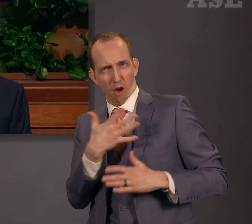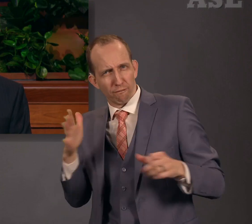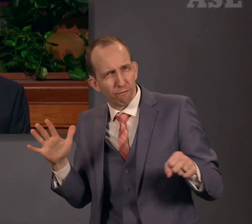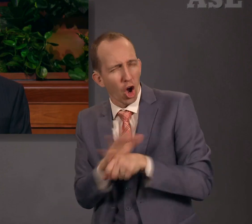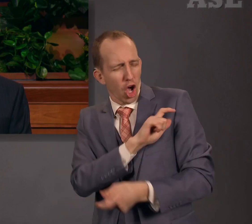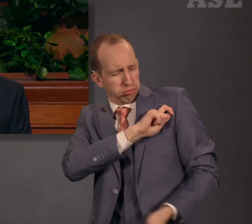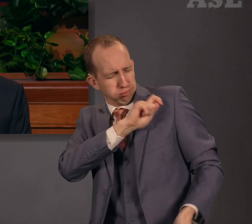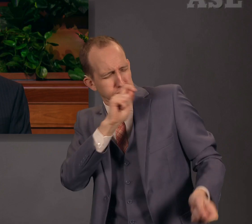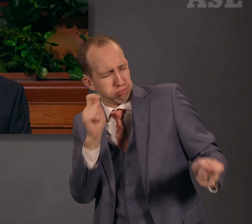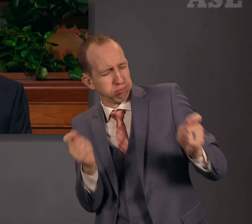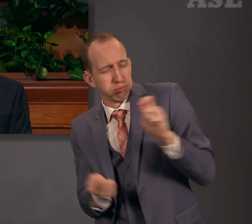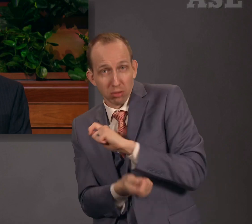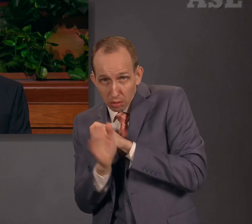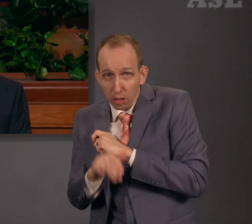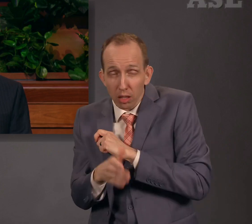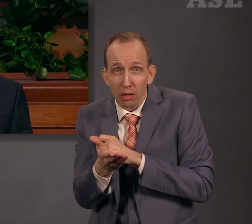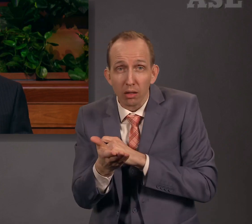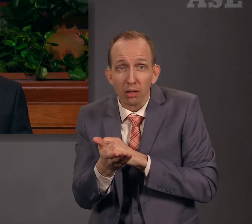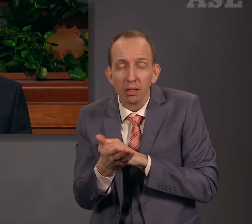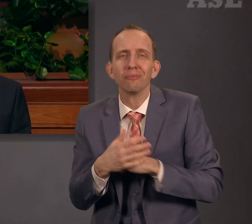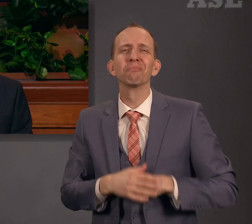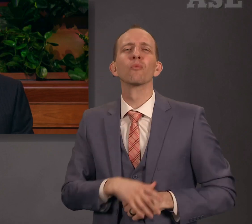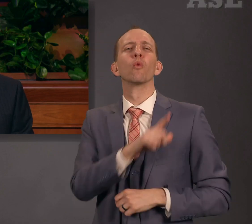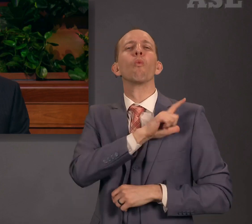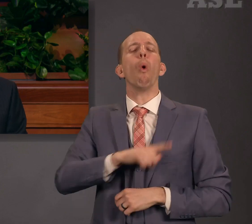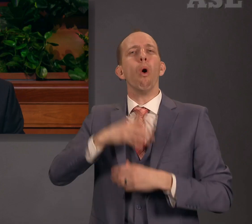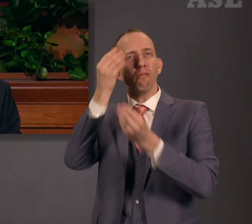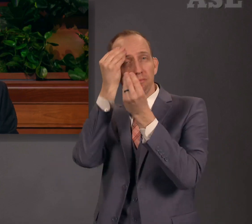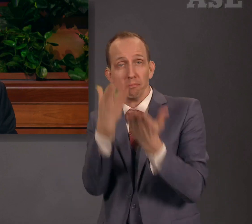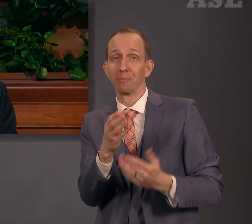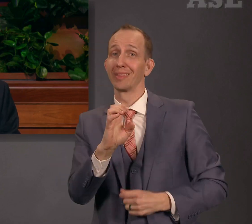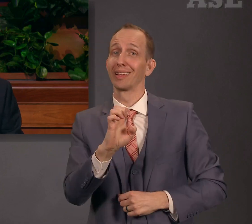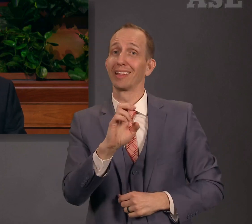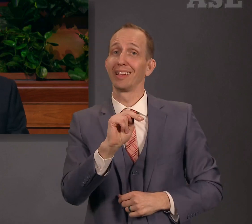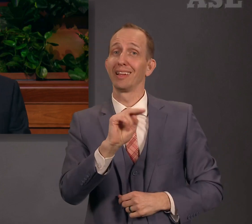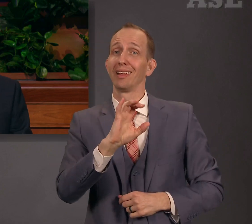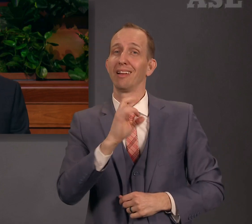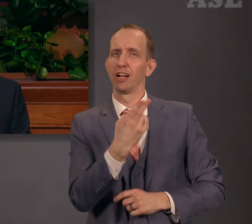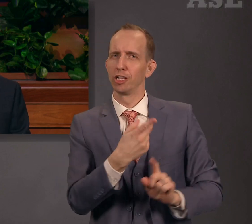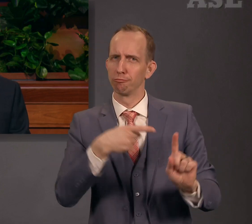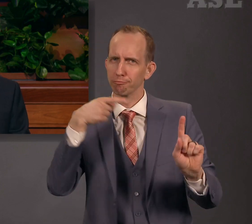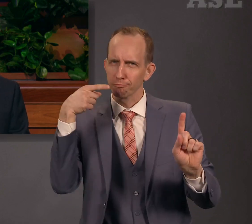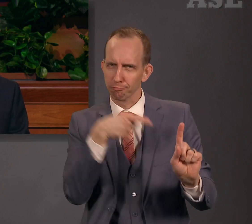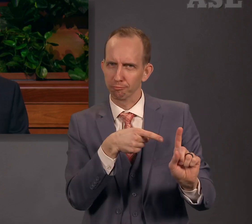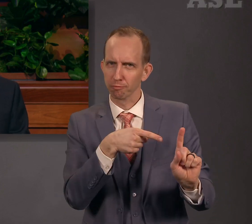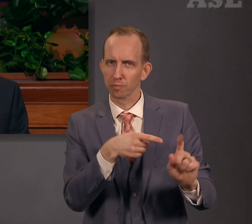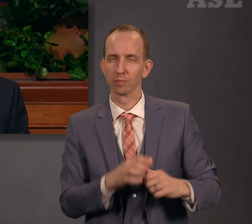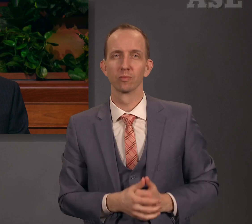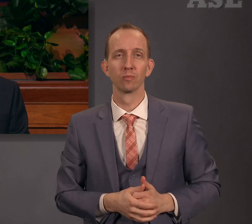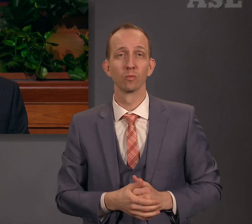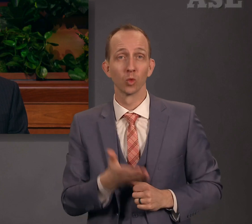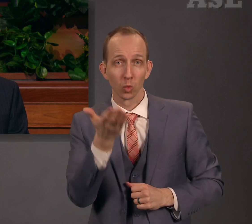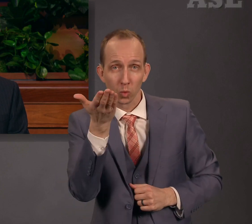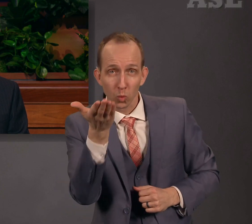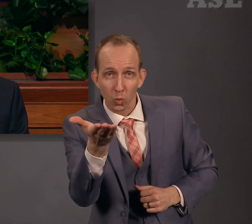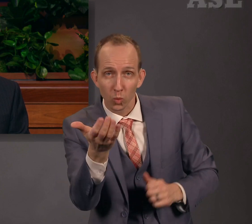We should always remember the Lord's instruction to Enoch, Thou shalt abide in me,